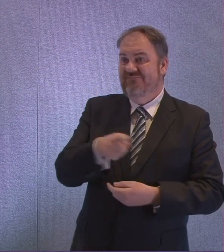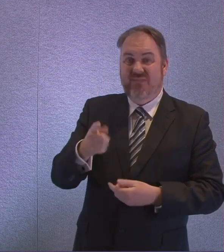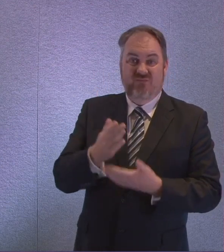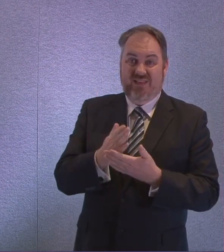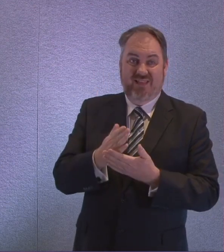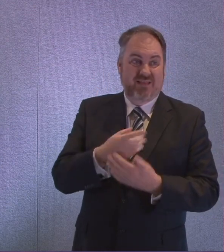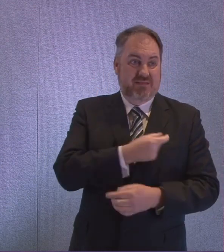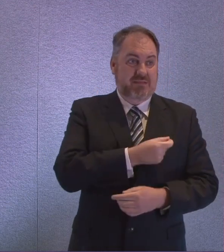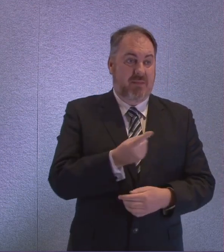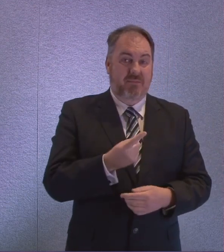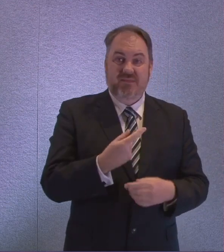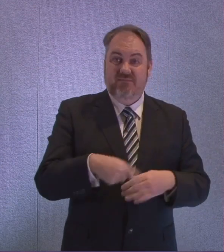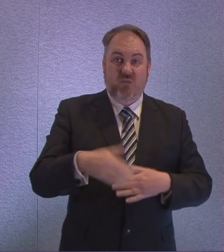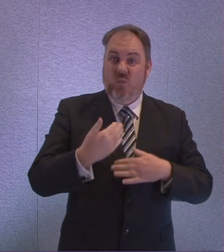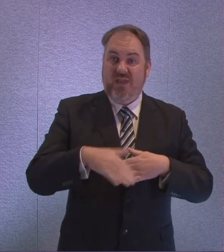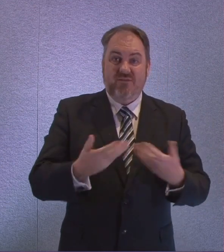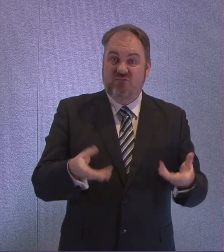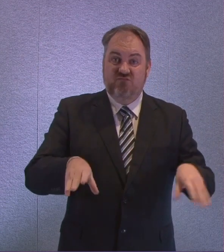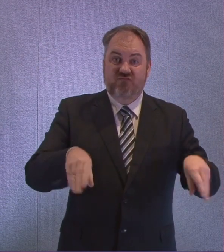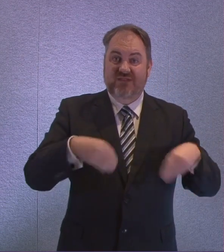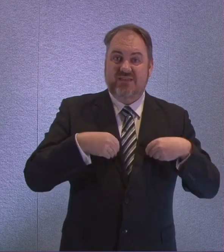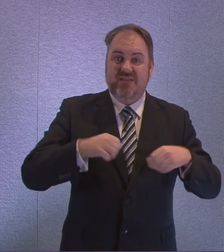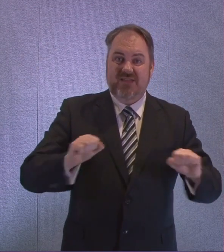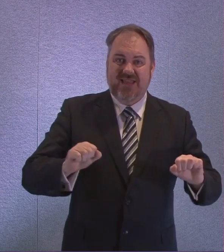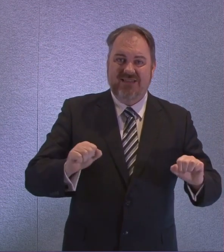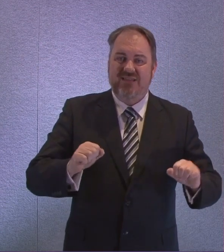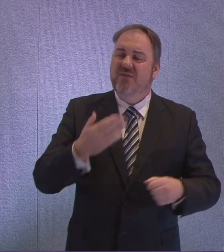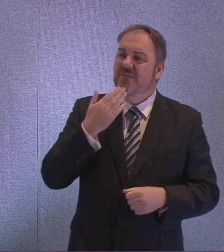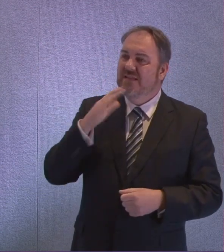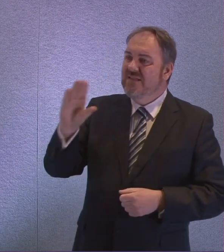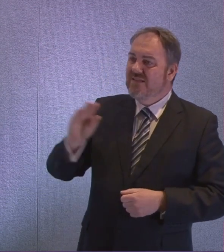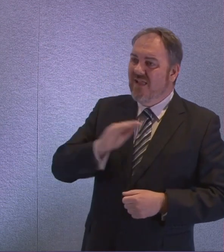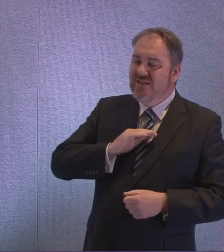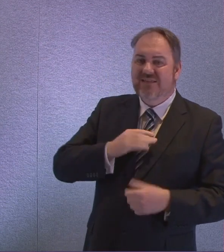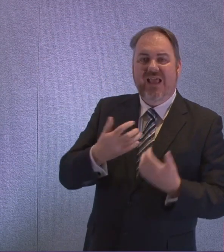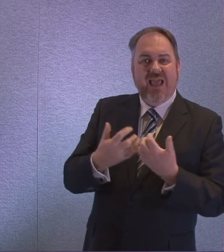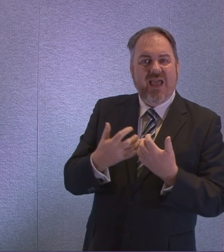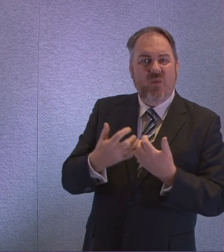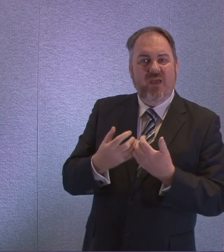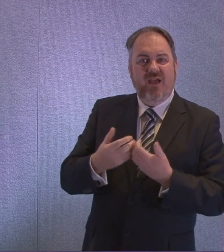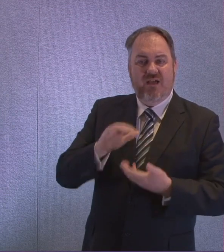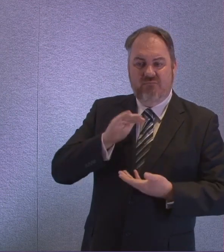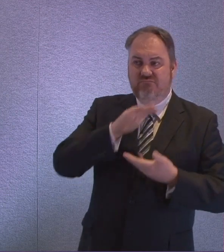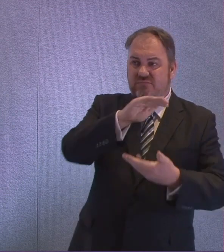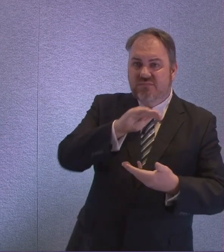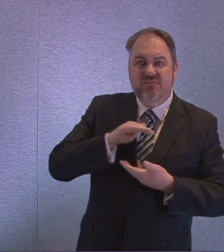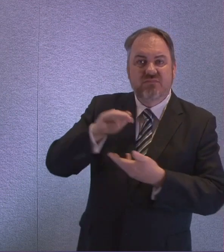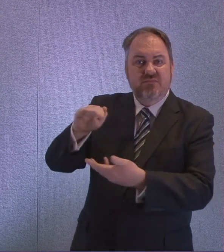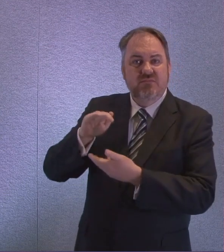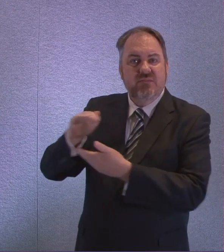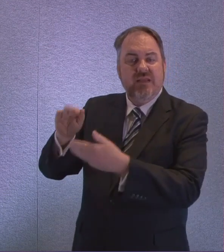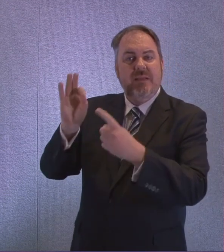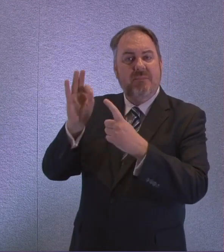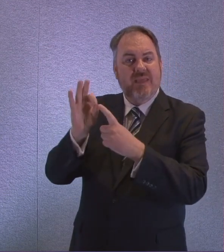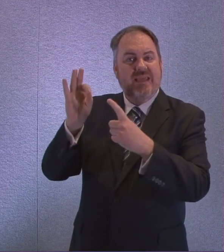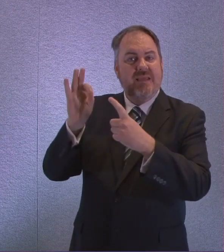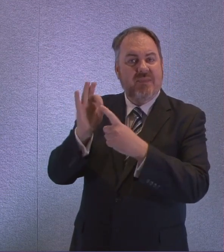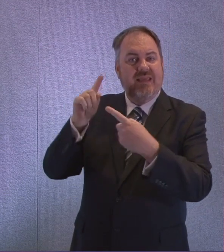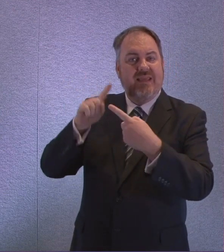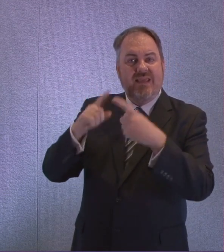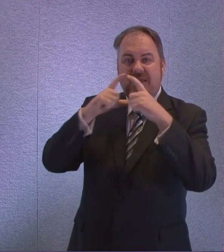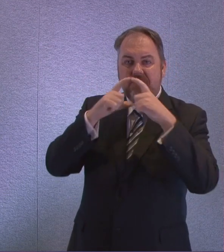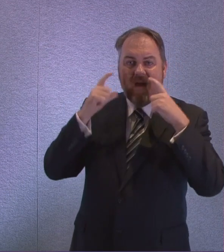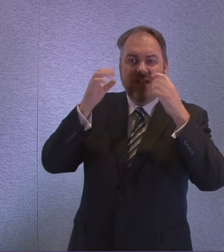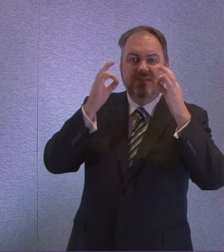of at what point will you be able to say with absolute confidence that an effective distribution is in place for PPE? And if